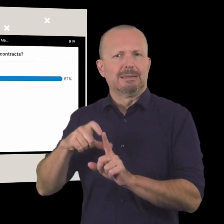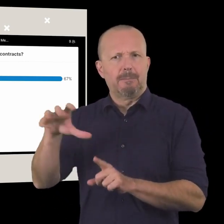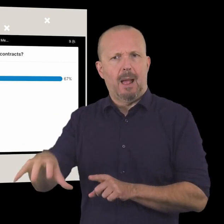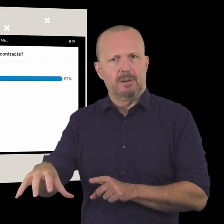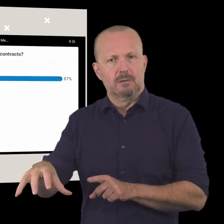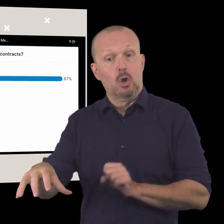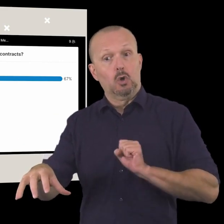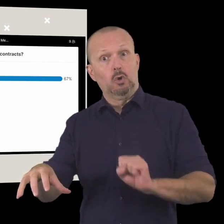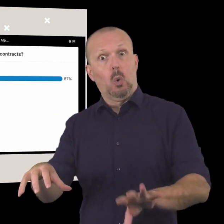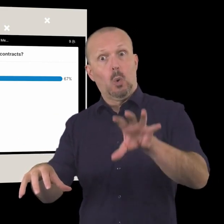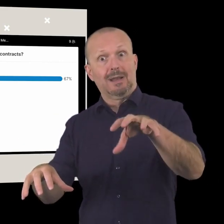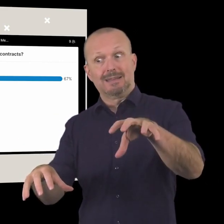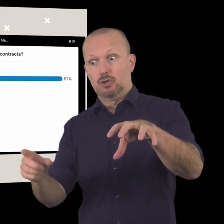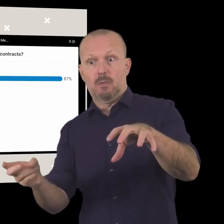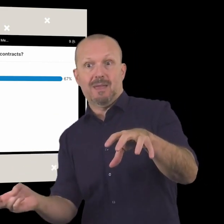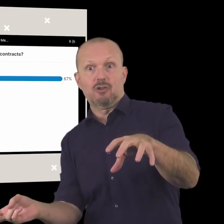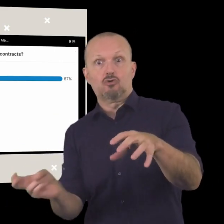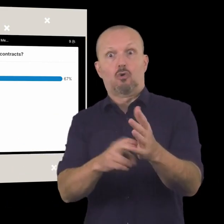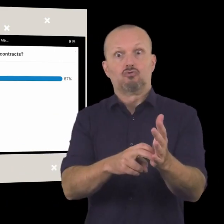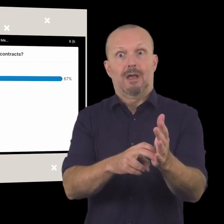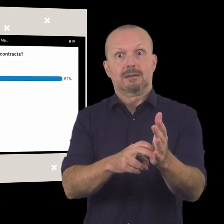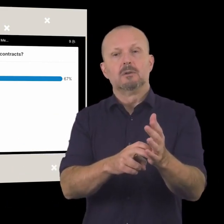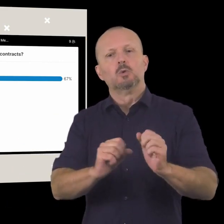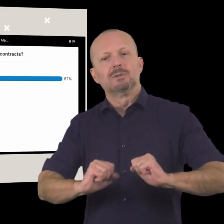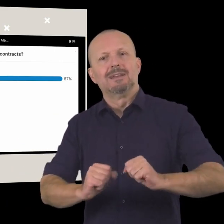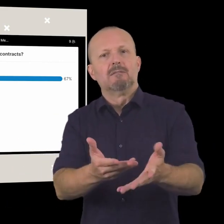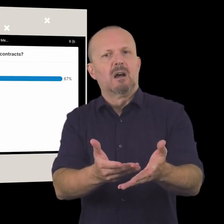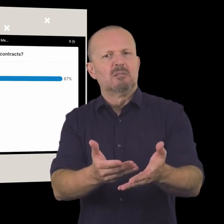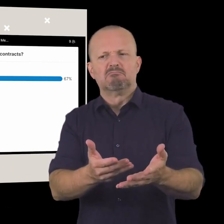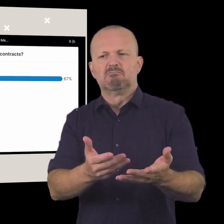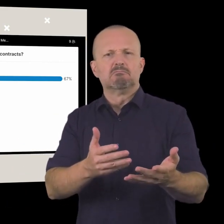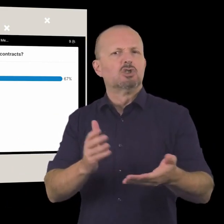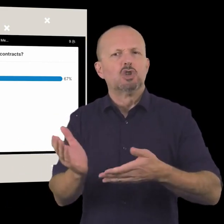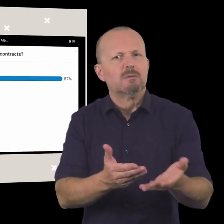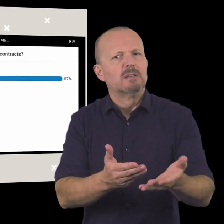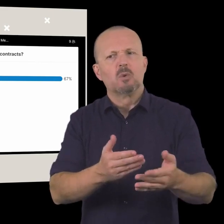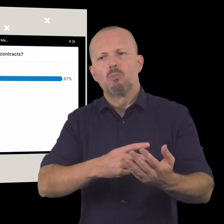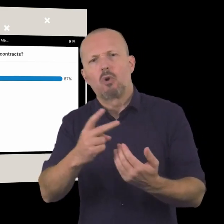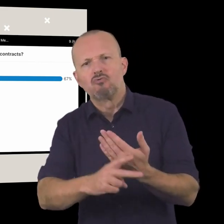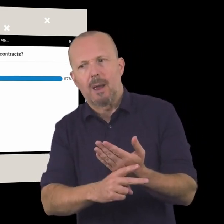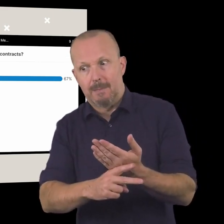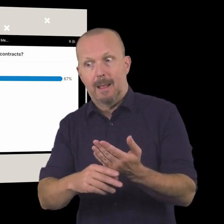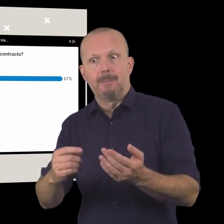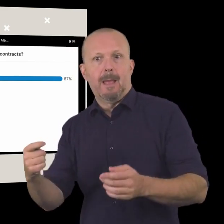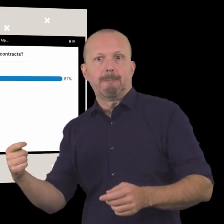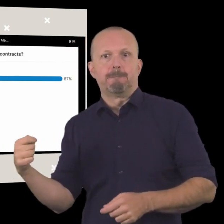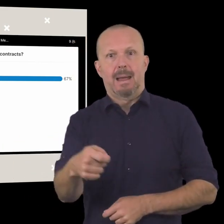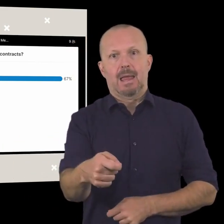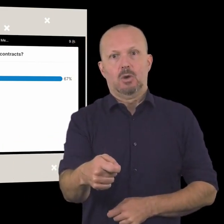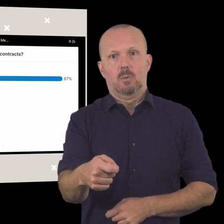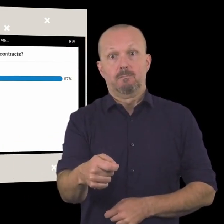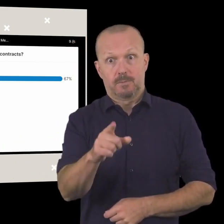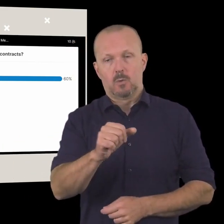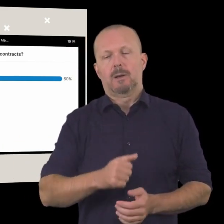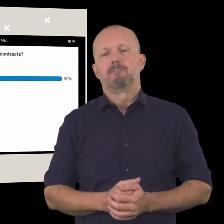department contracts your organization to provide a specific service or program and pays you for doing so so i've talked through that quickly the